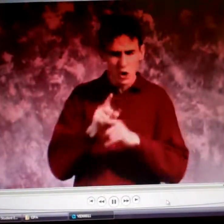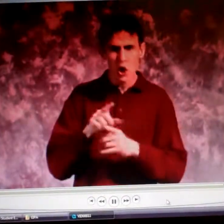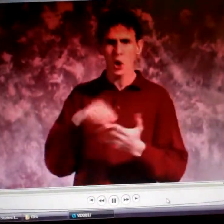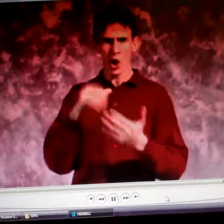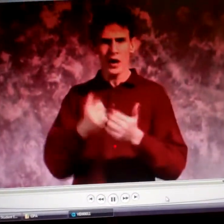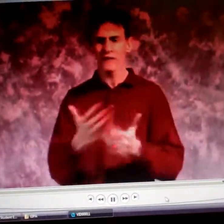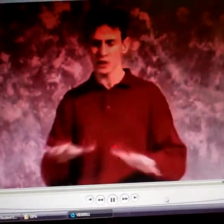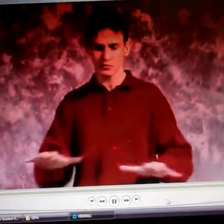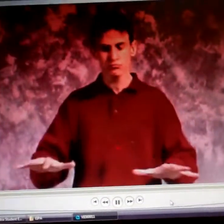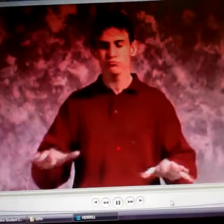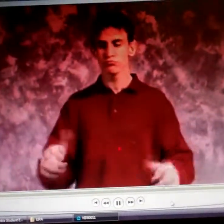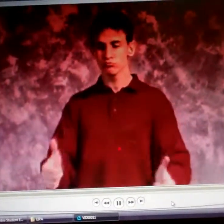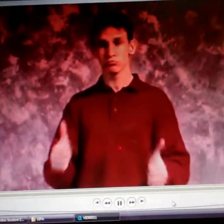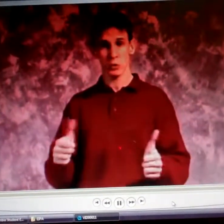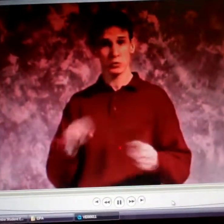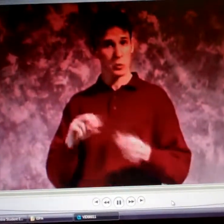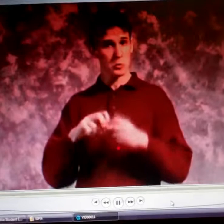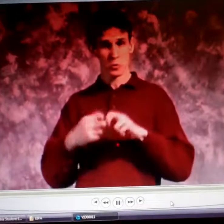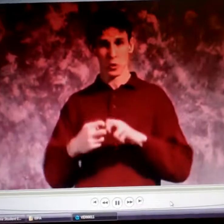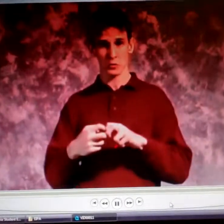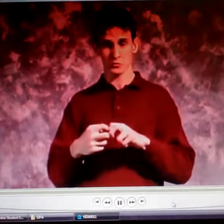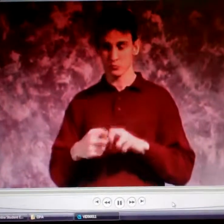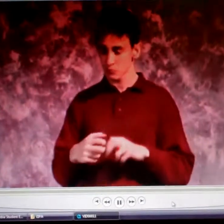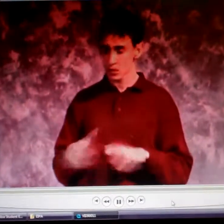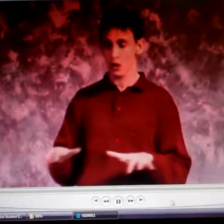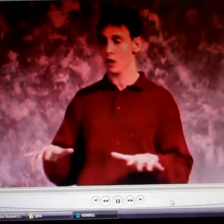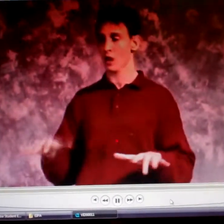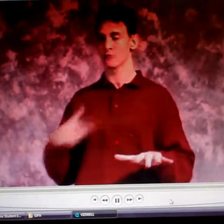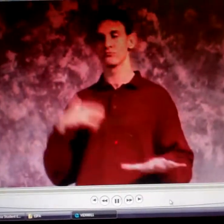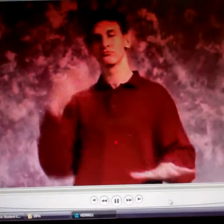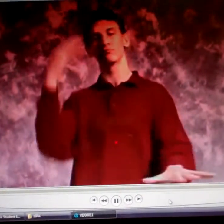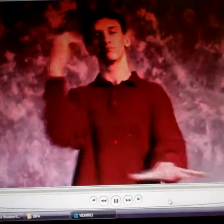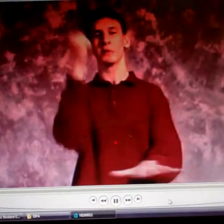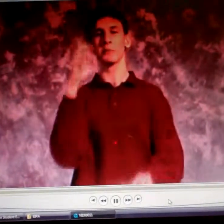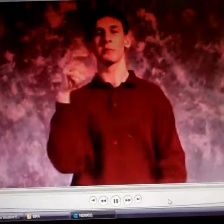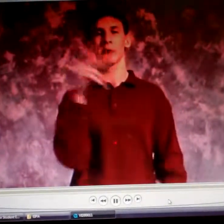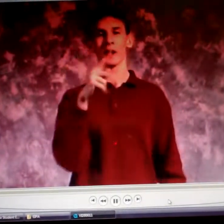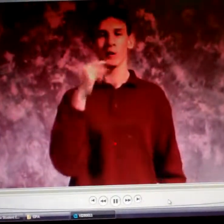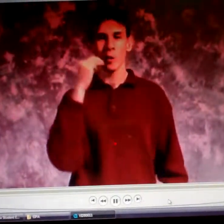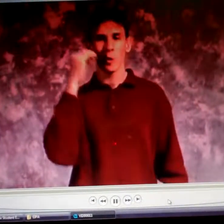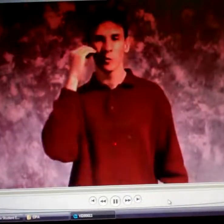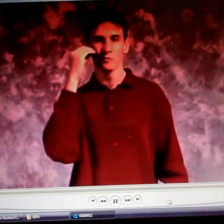that's what they really encouraged, and it was such a great experience,